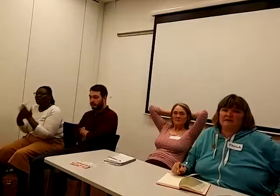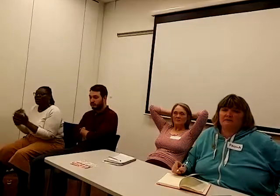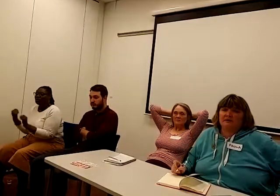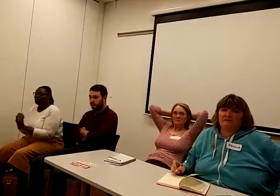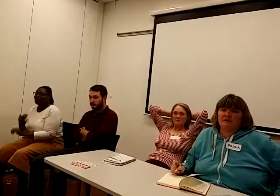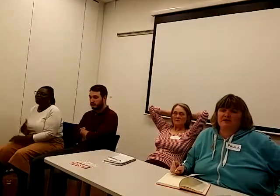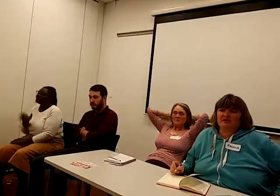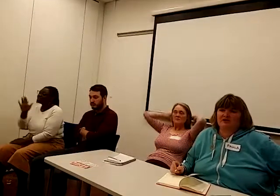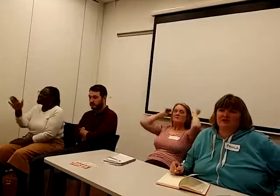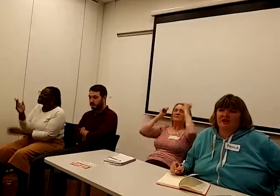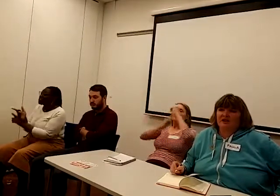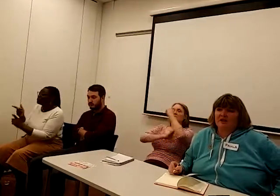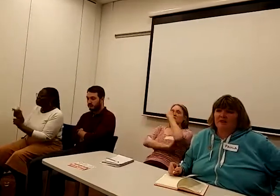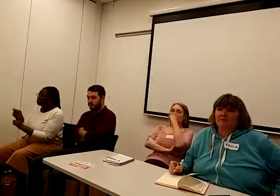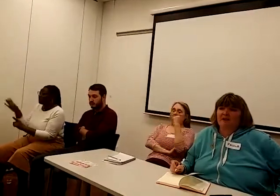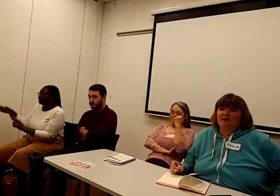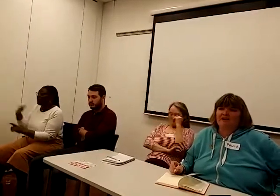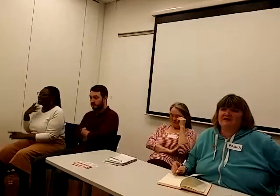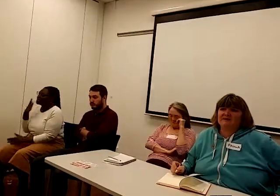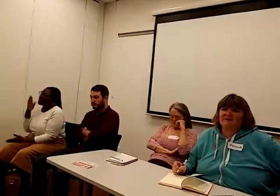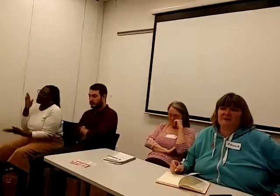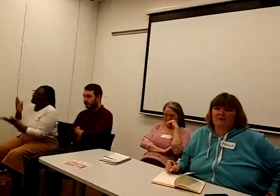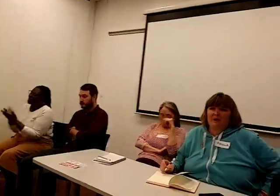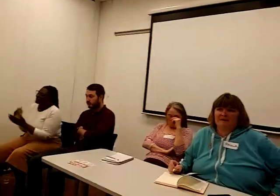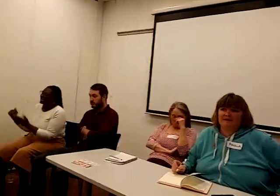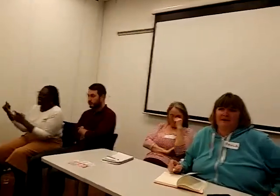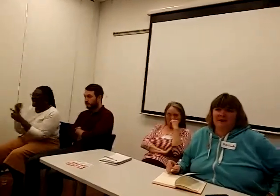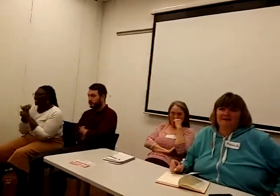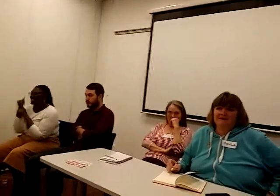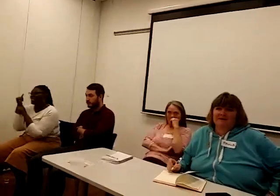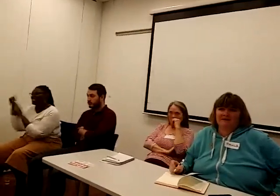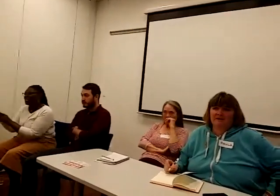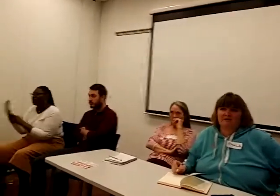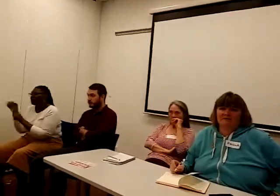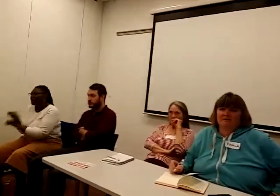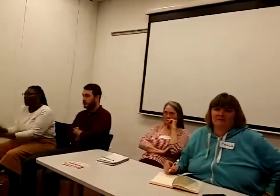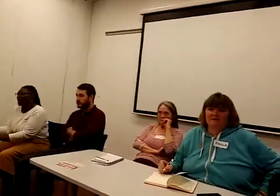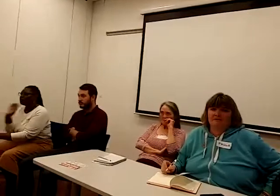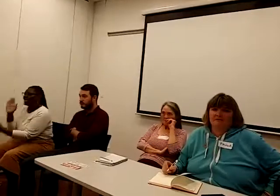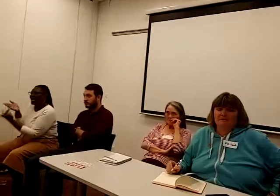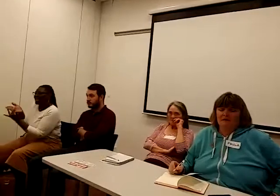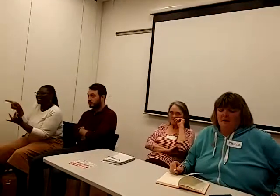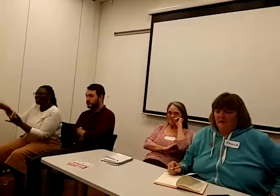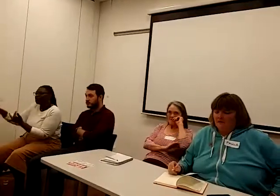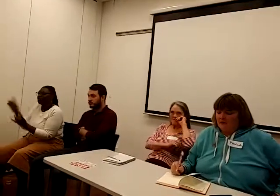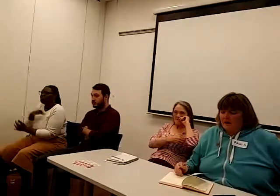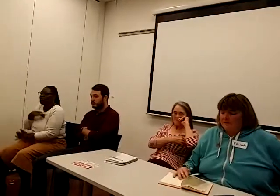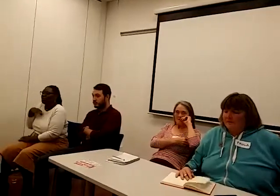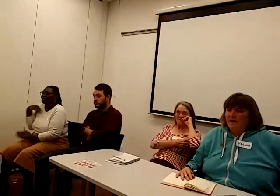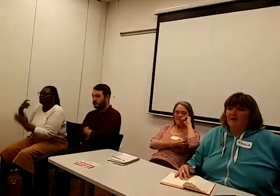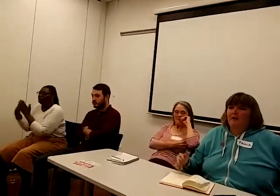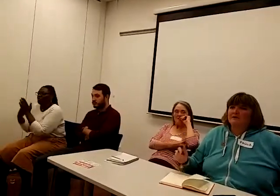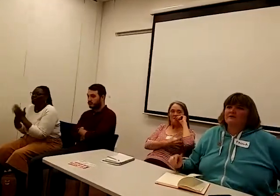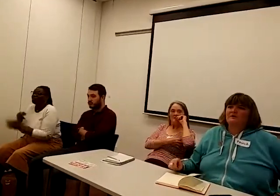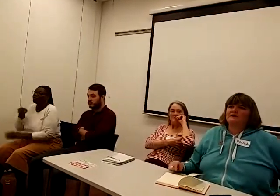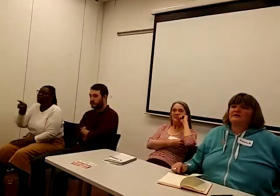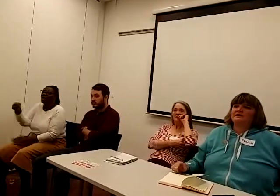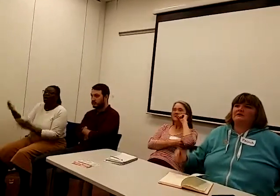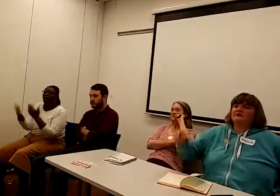some GPs are actually making it a six-week wait to get access to your medical records. Right, who else wants to